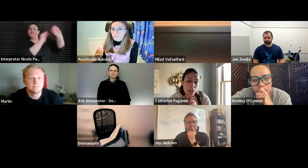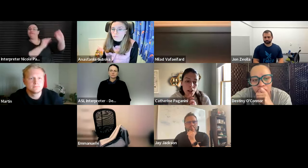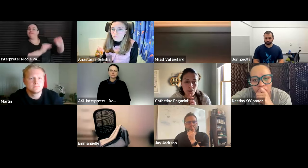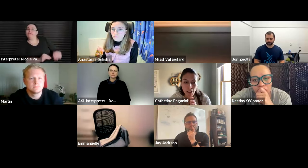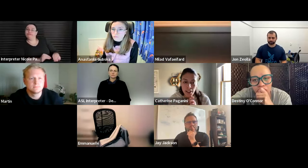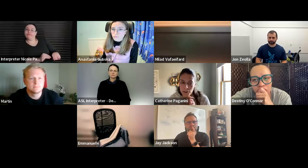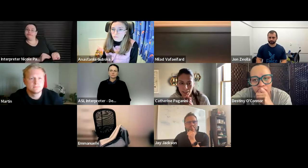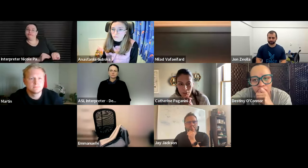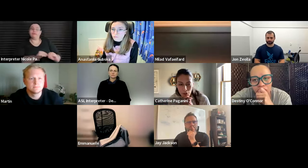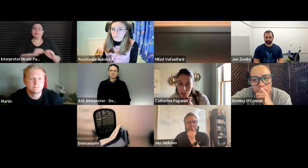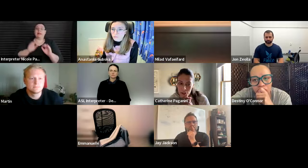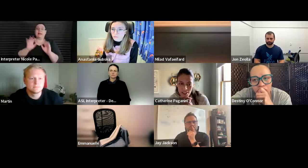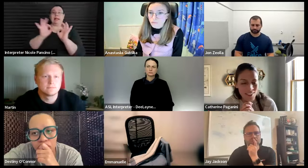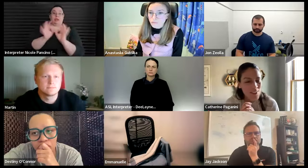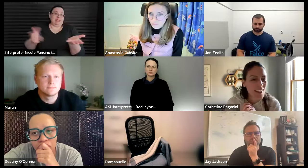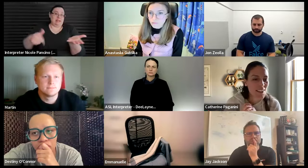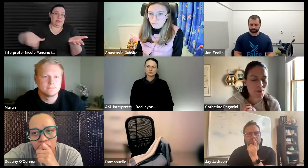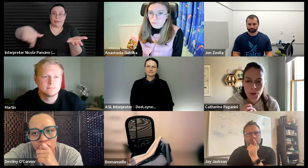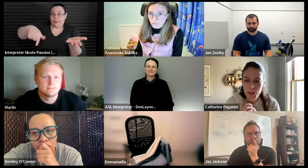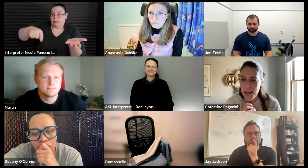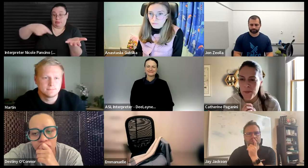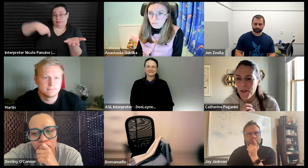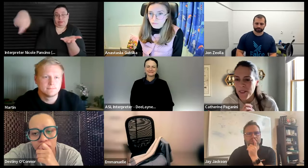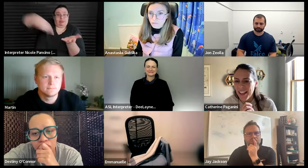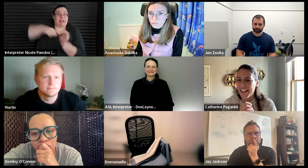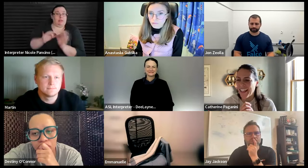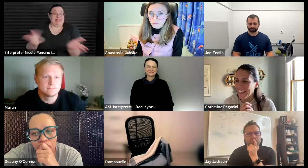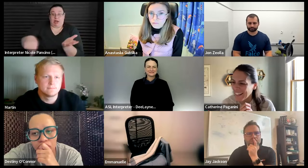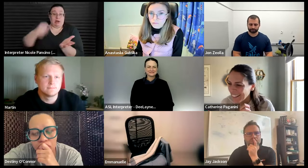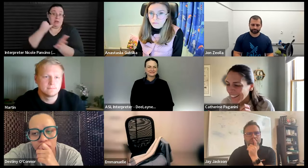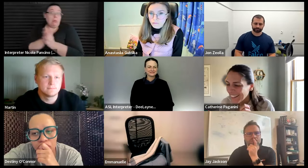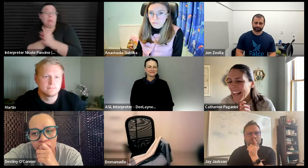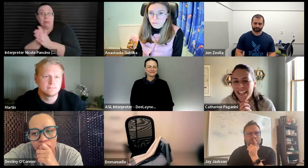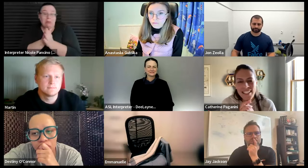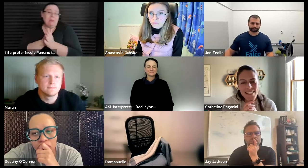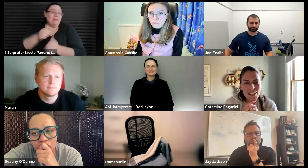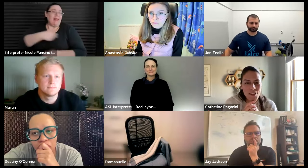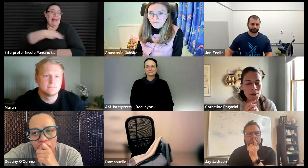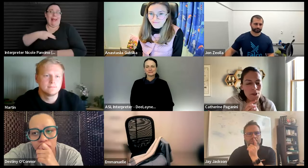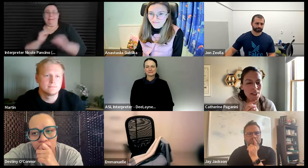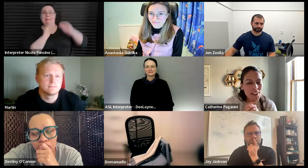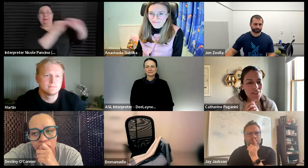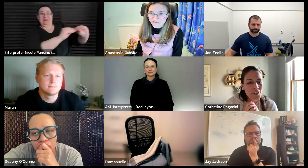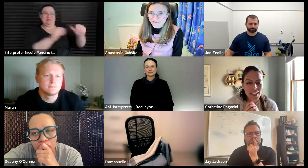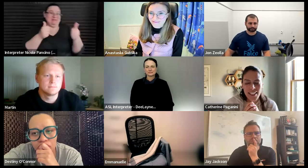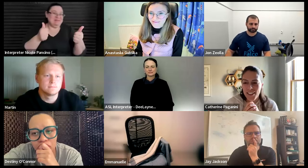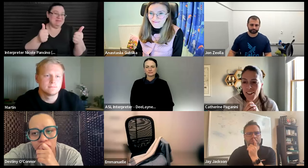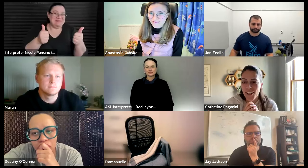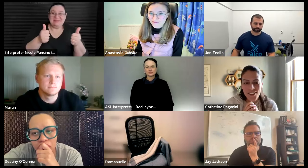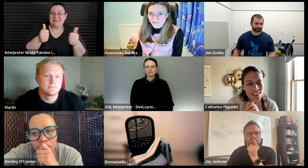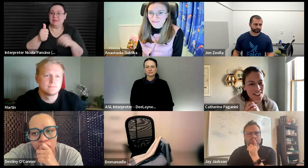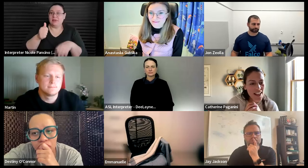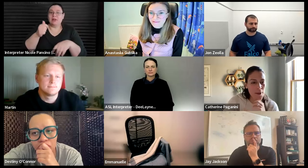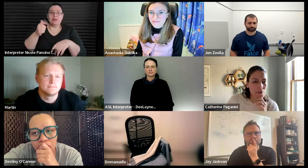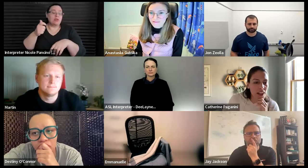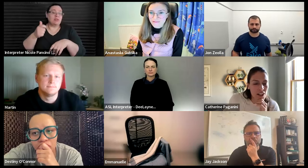interpreters here as well uh if you're interested uh put your name down uh it's supposed to be good for uh